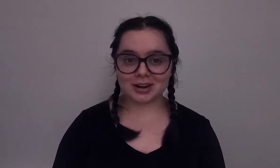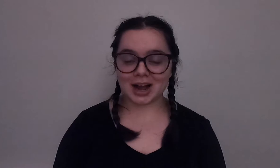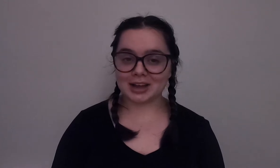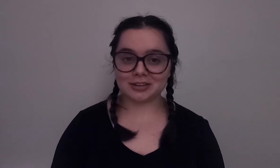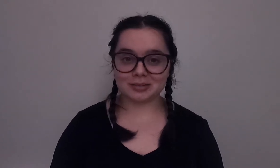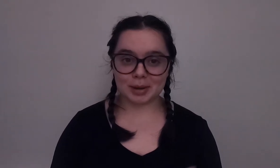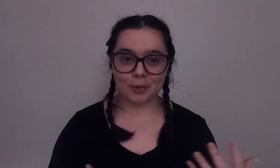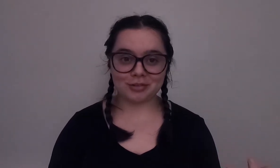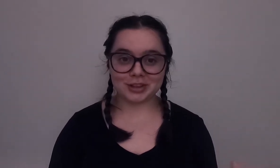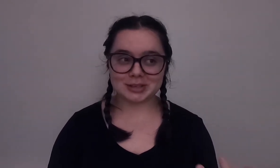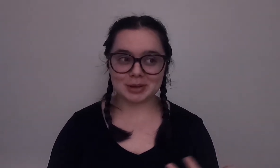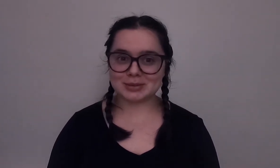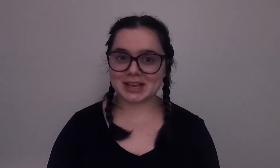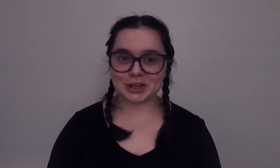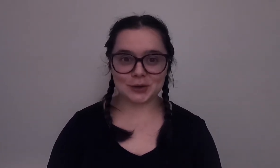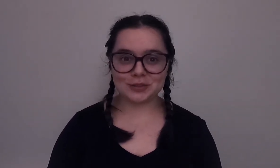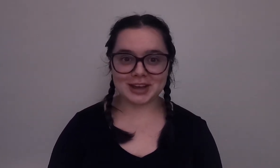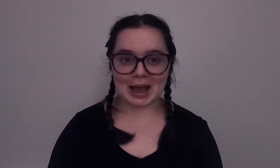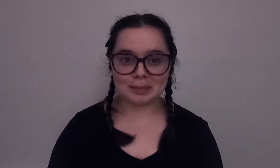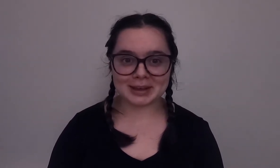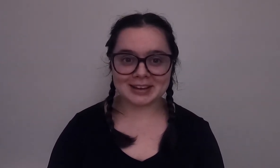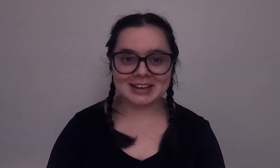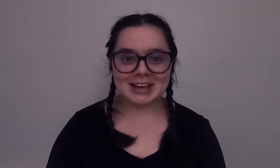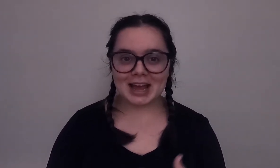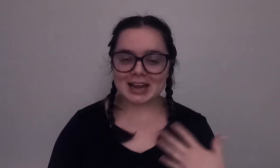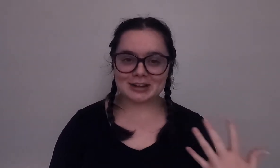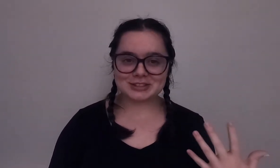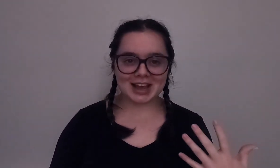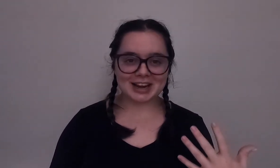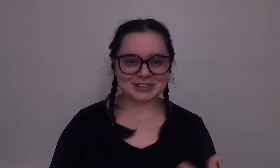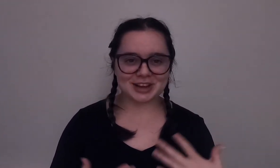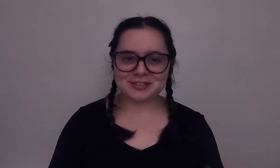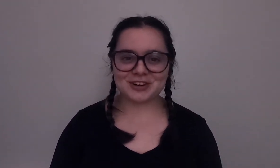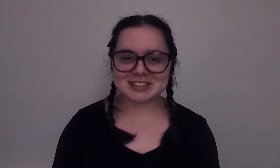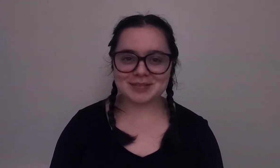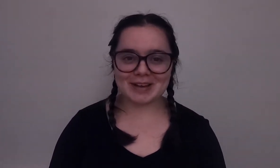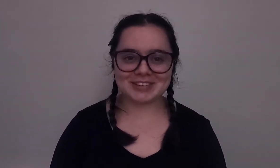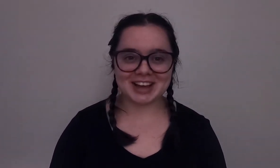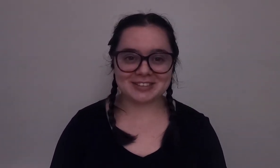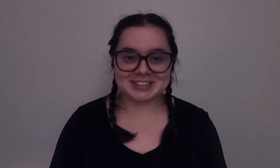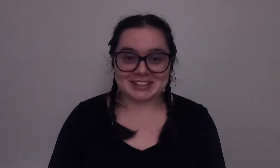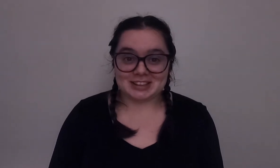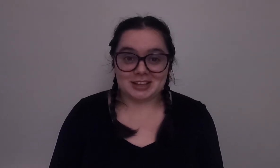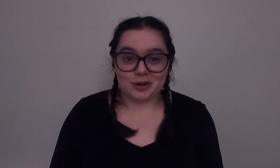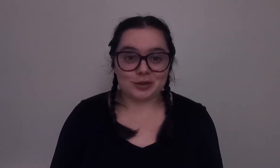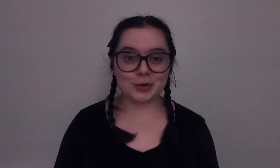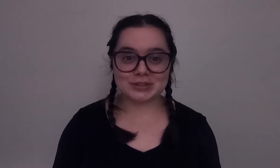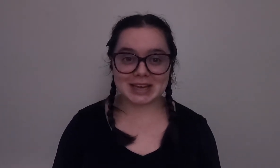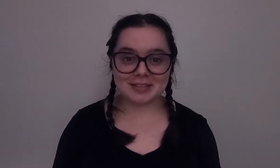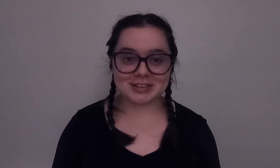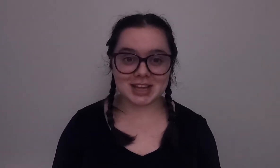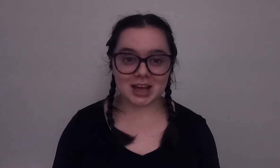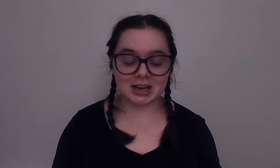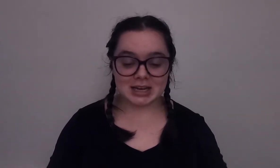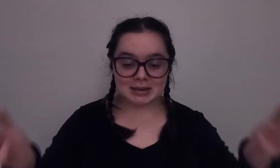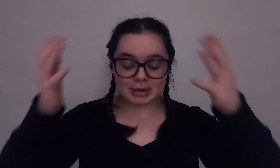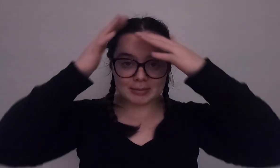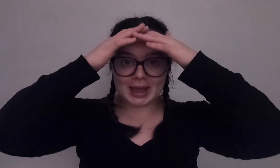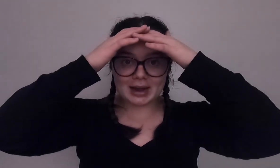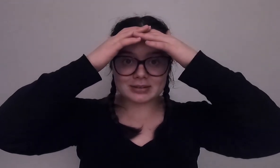Kyler my boyfriend looked at me and was like you don't look happy and outside I was like of course I'm happy that was you know the coolest thing I've ever done but in my head I